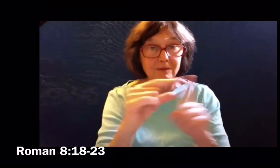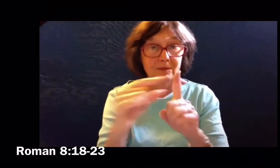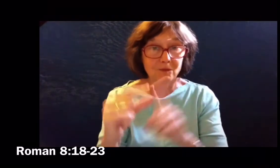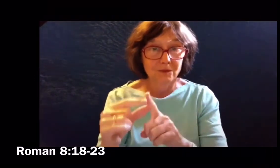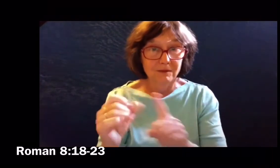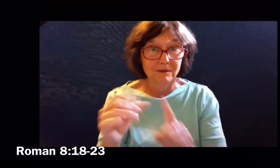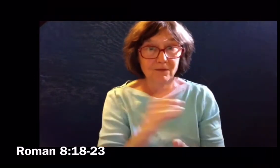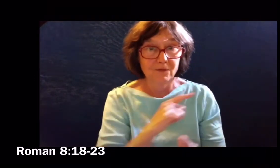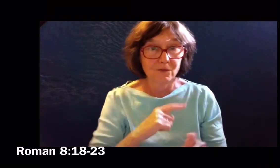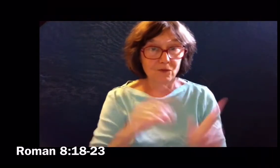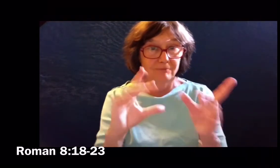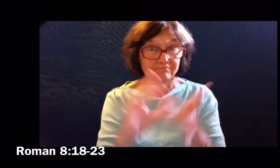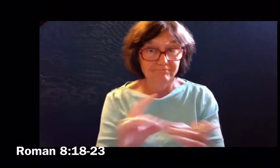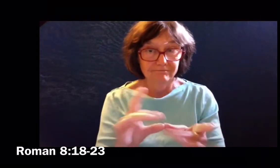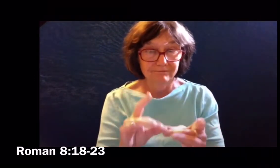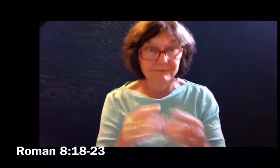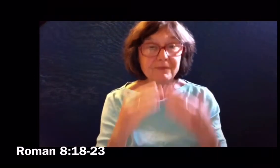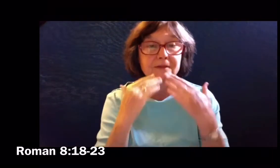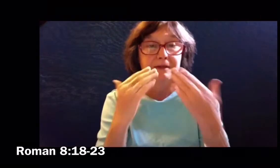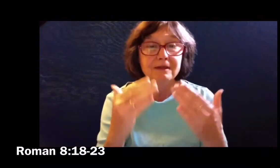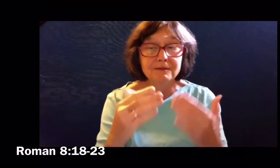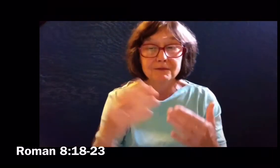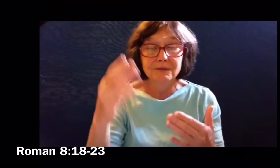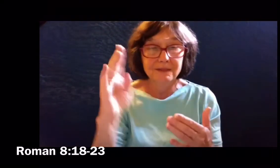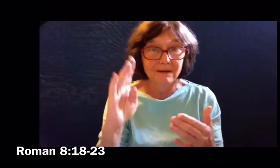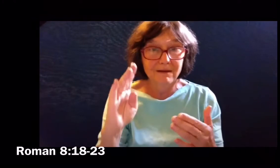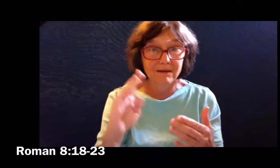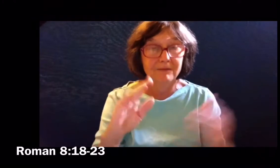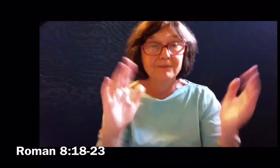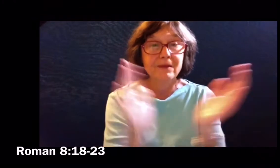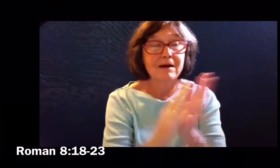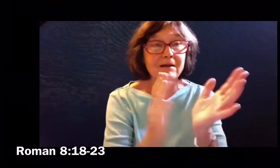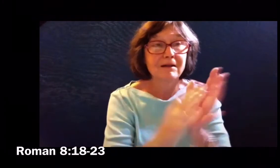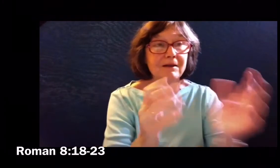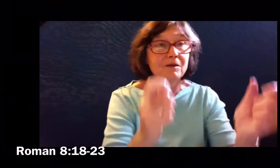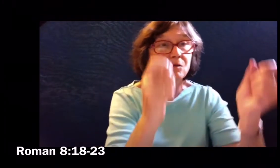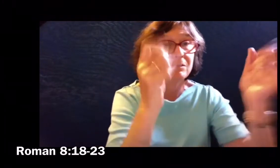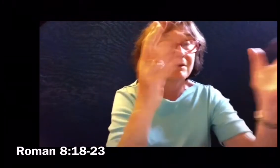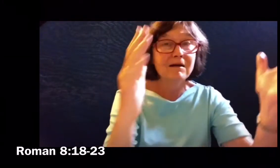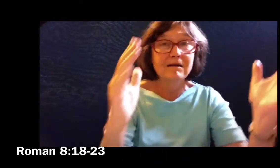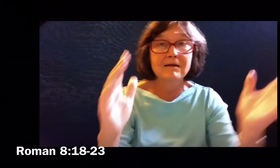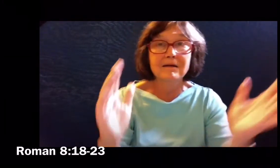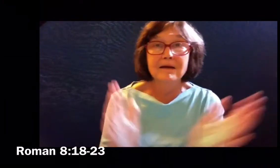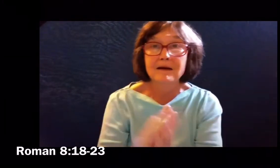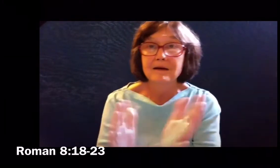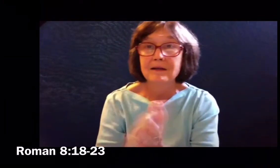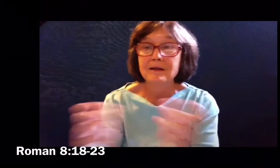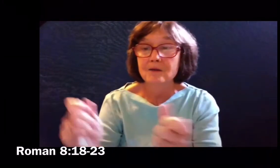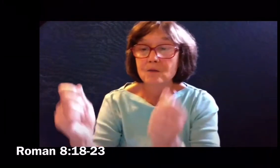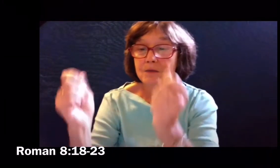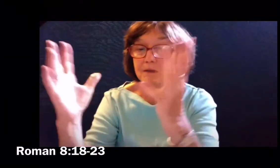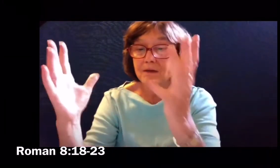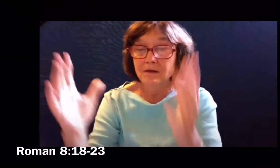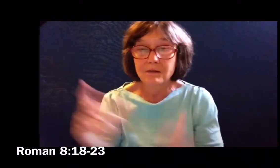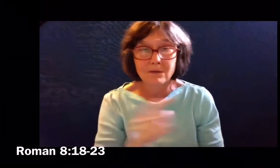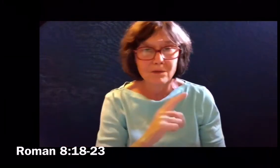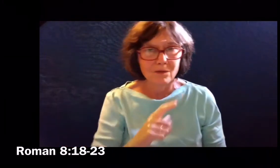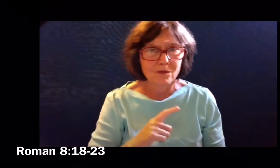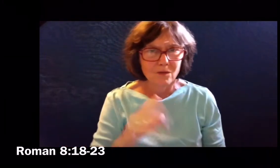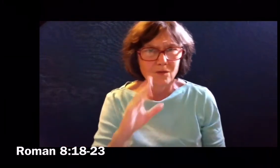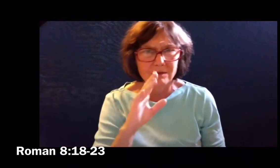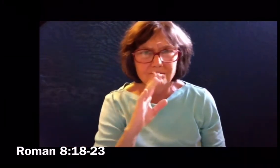The word of the Lord. Thanks be to God. Alleluia, alleluia.